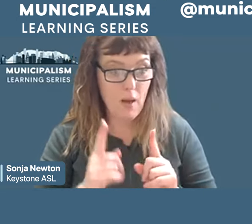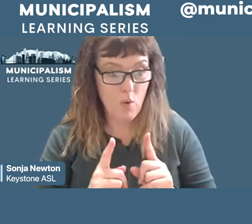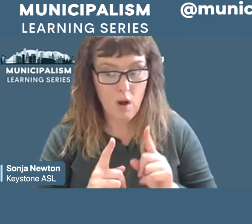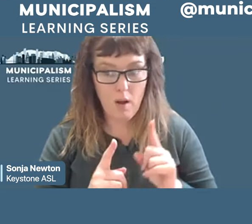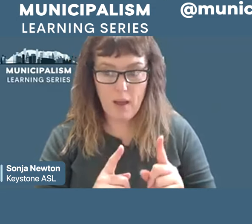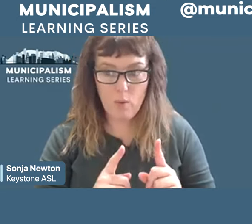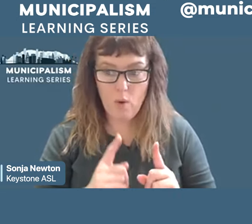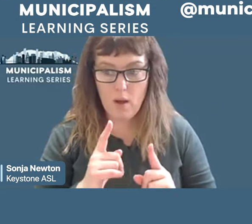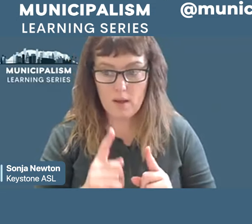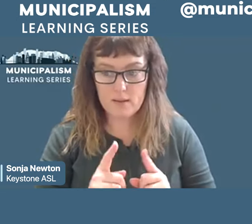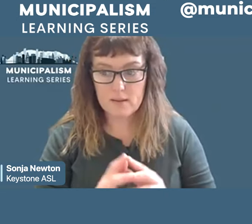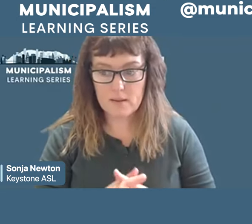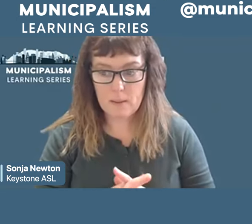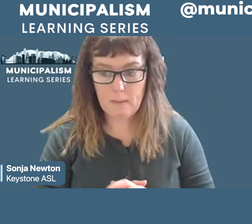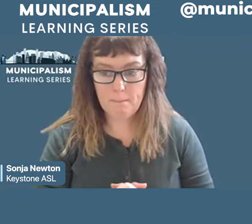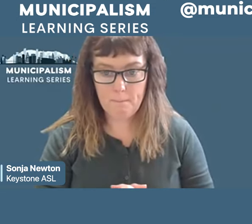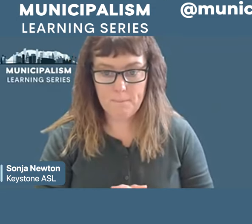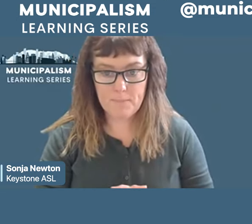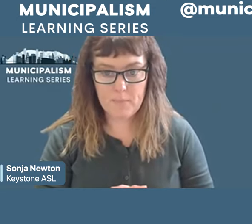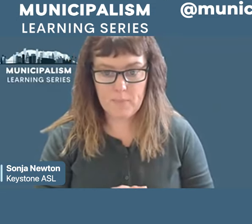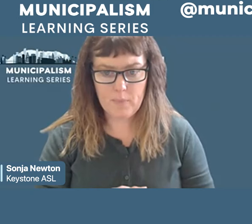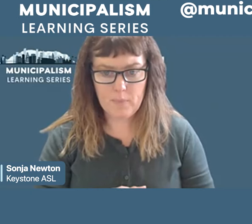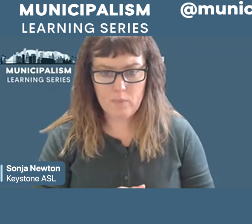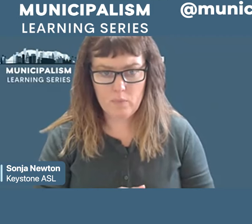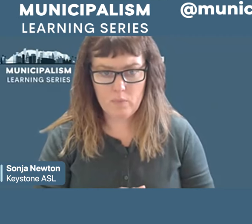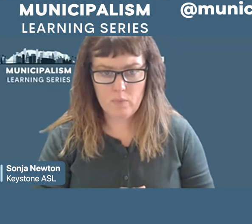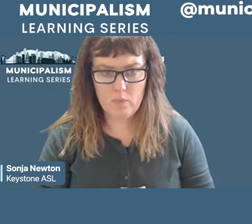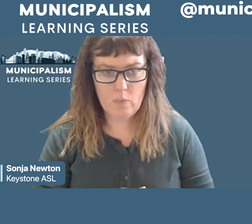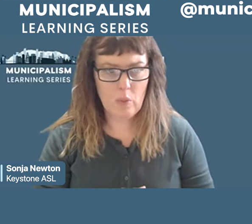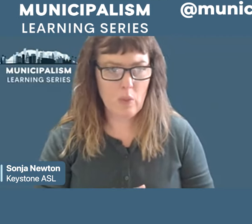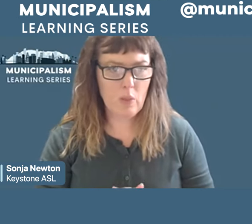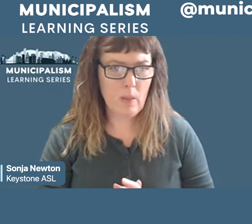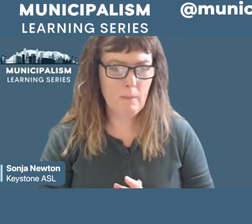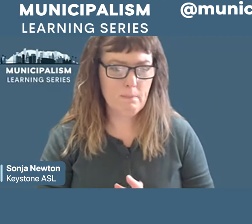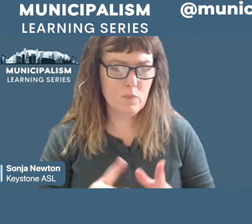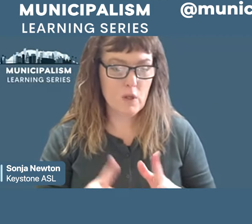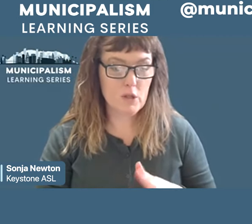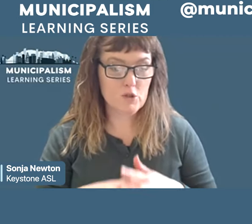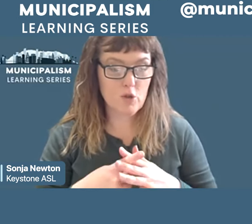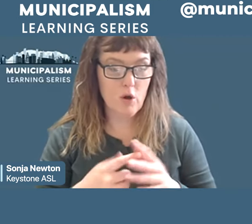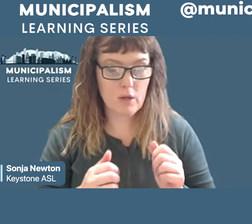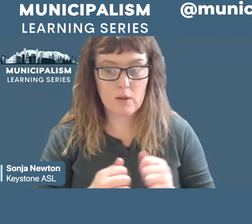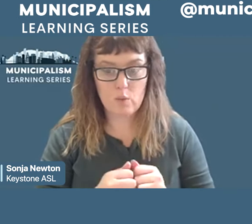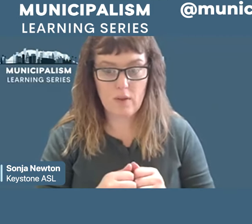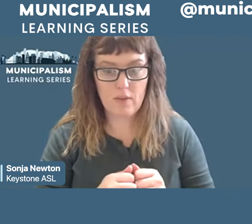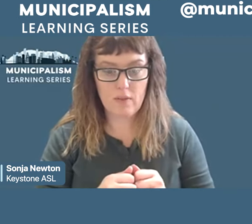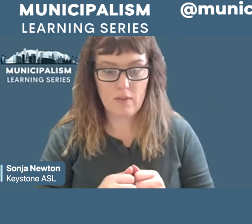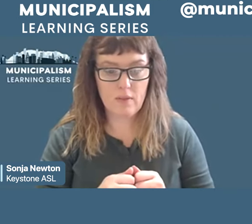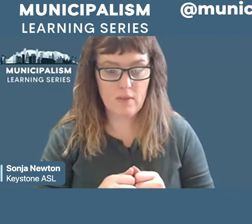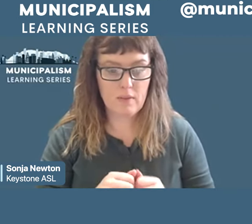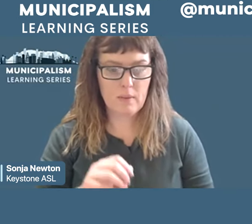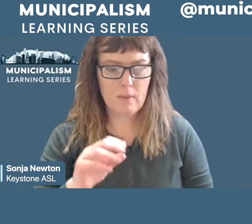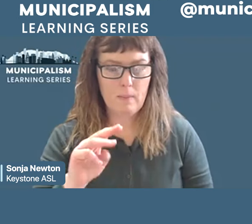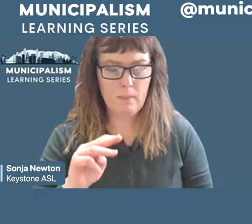run council member McLaughlin, Gail McLaughlin and Andre Soto